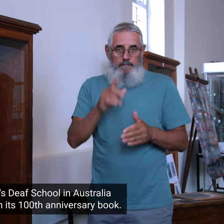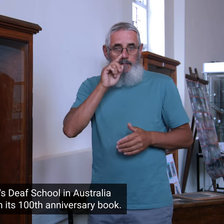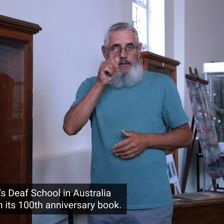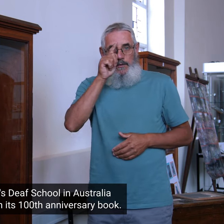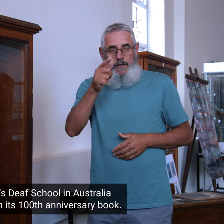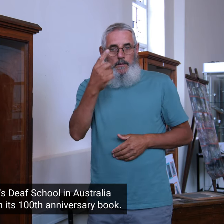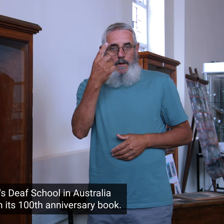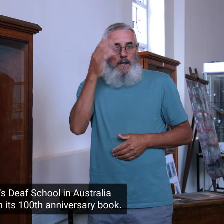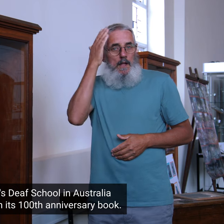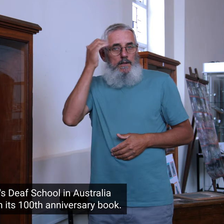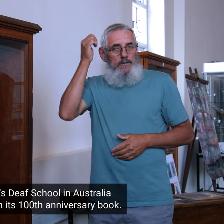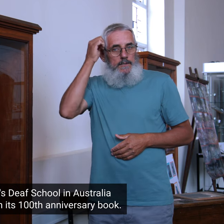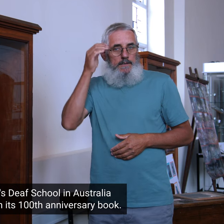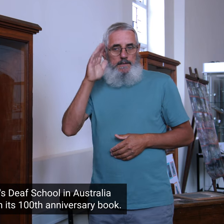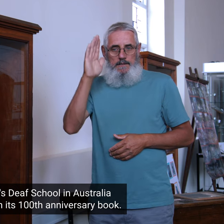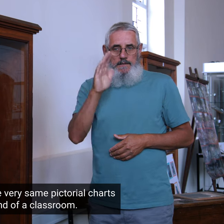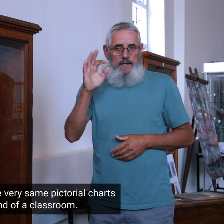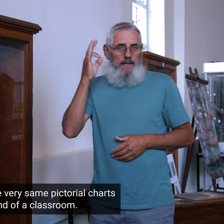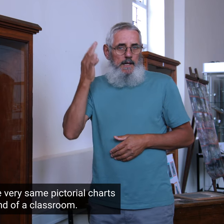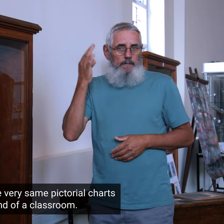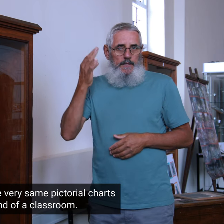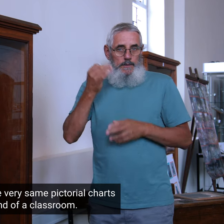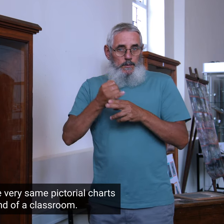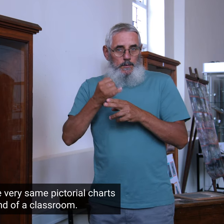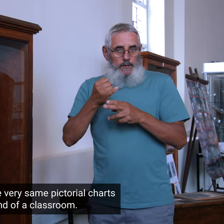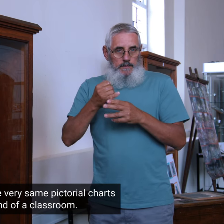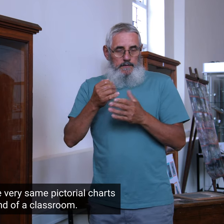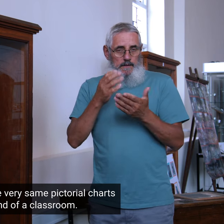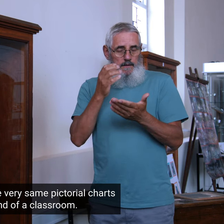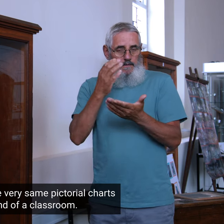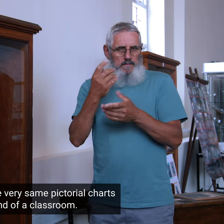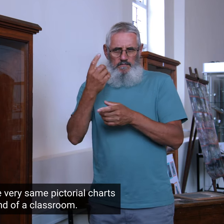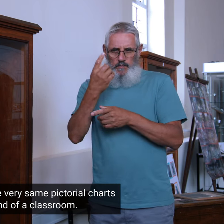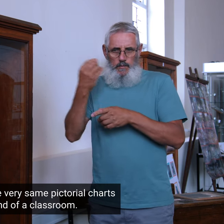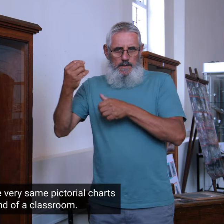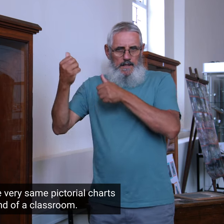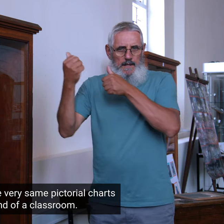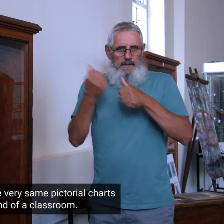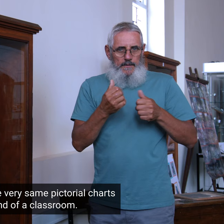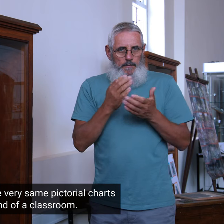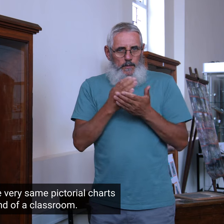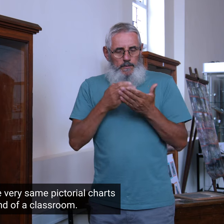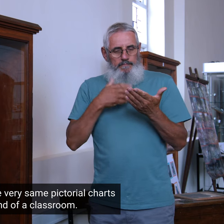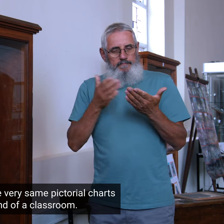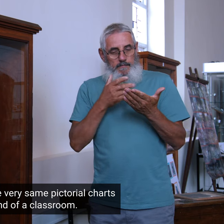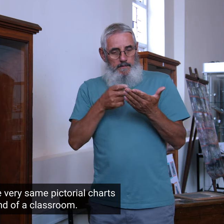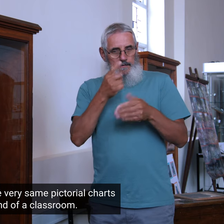Gabriel's Deaf School in Australia features one in a picture in its 100th anniversary book. You can see one of these very same pictorial charts